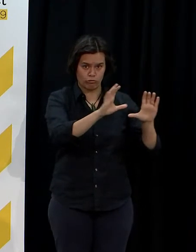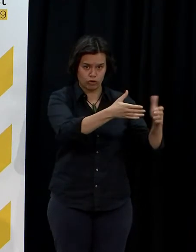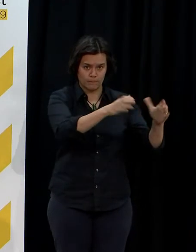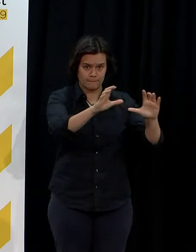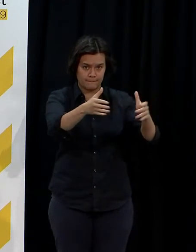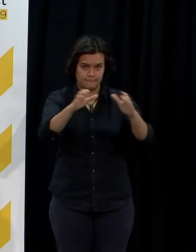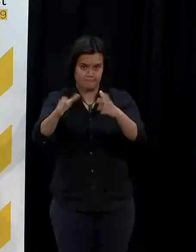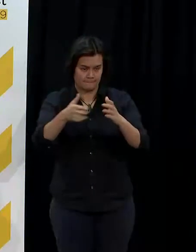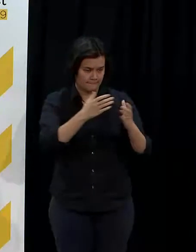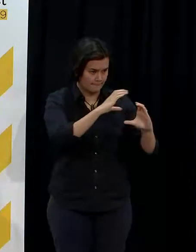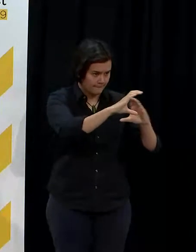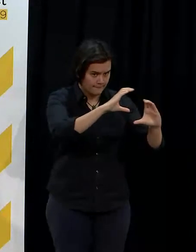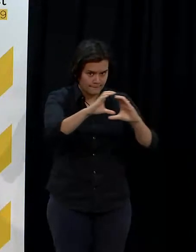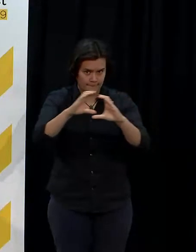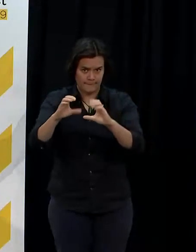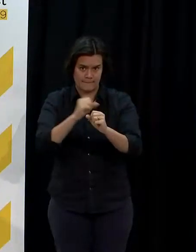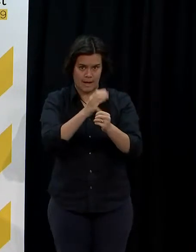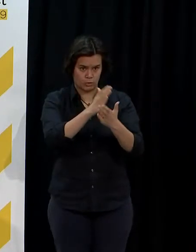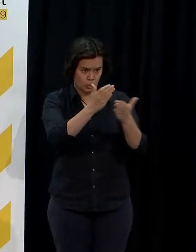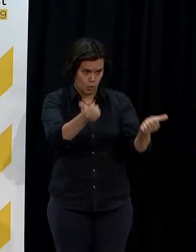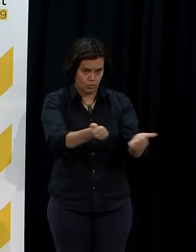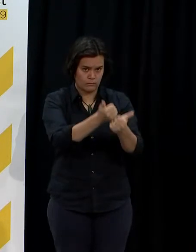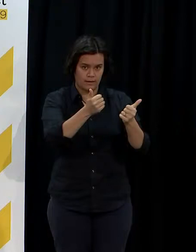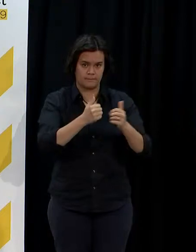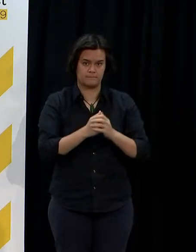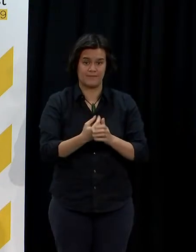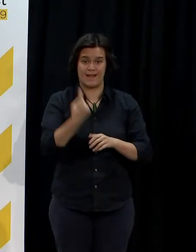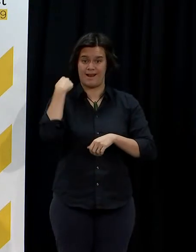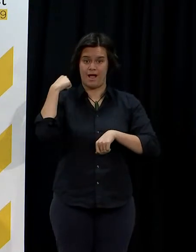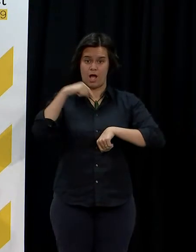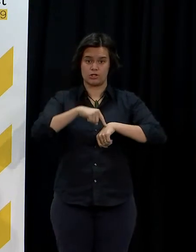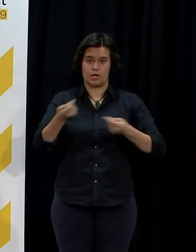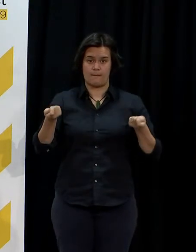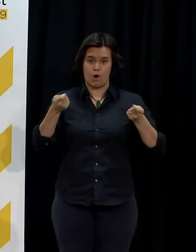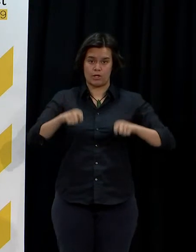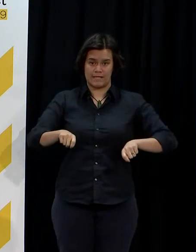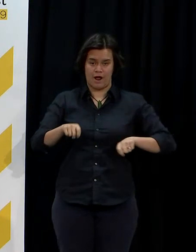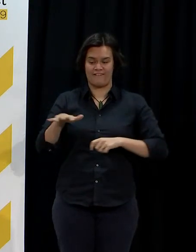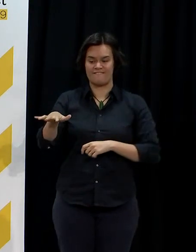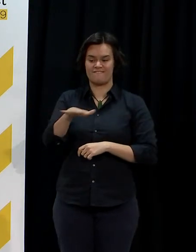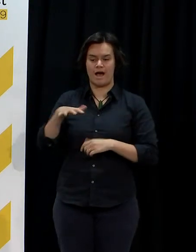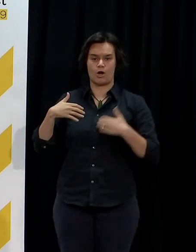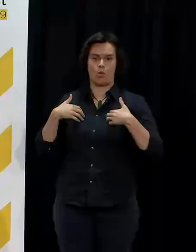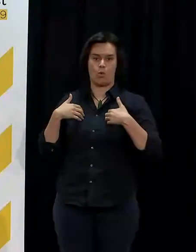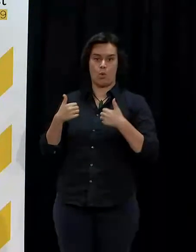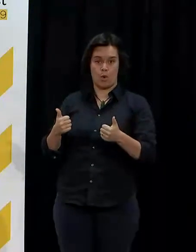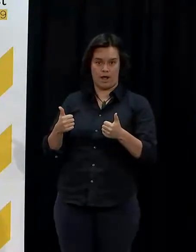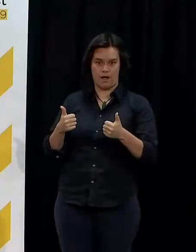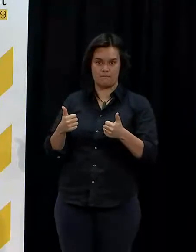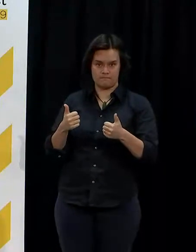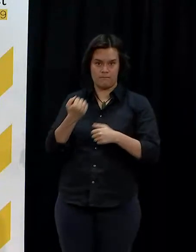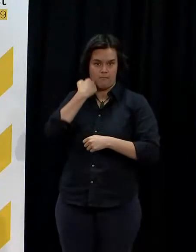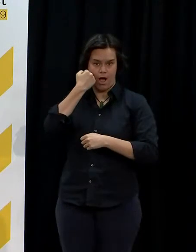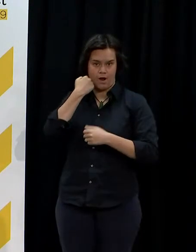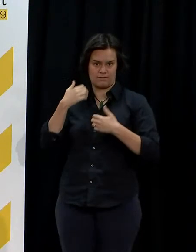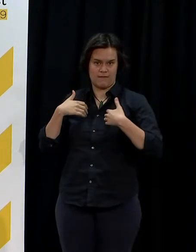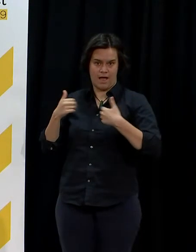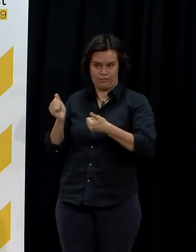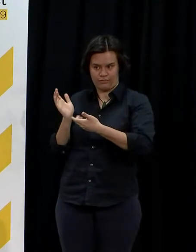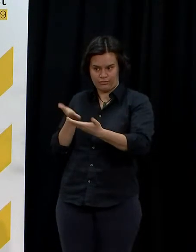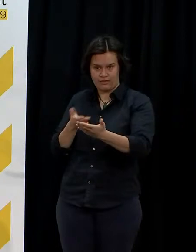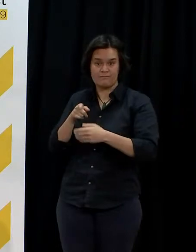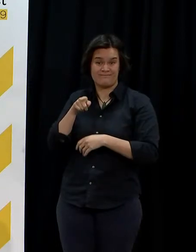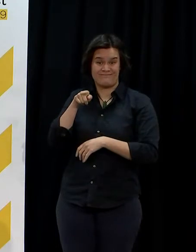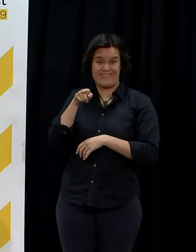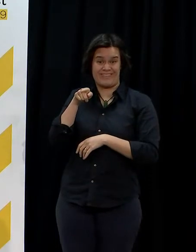within the Pacific community. Last lockdown, whānau ora also rallied, adapted and evolved to meet the